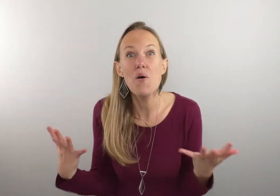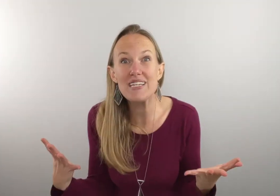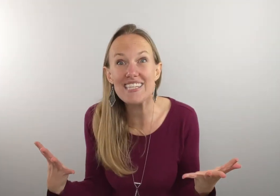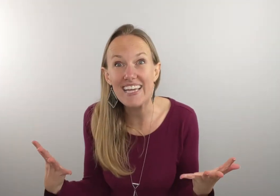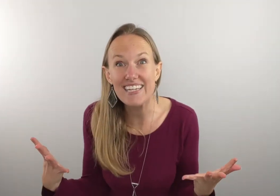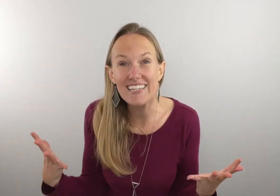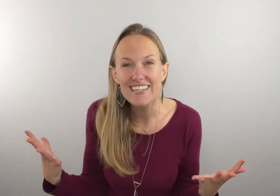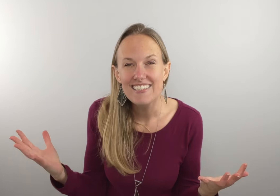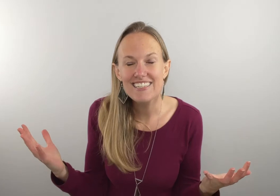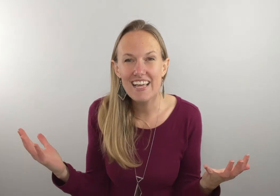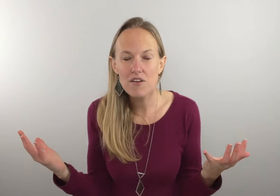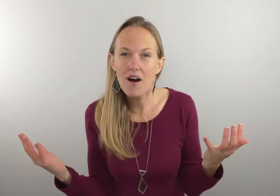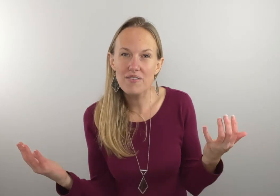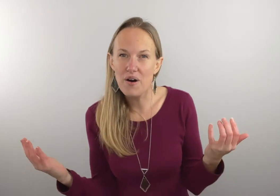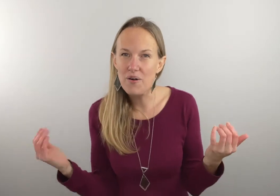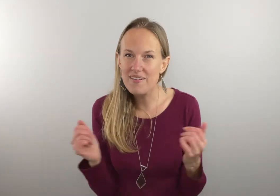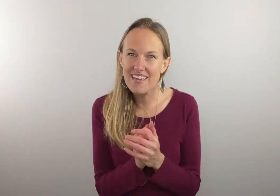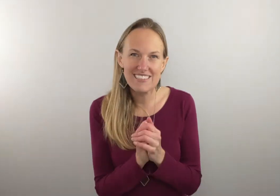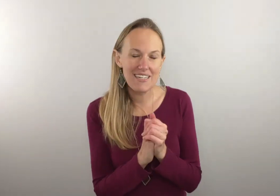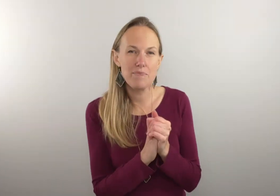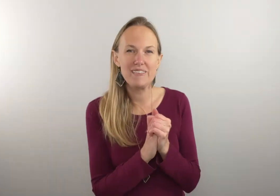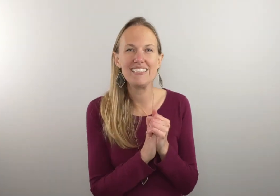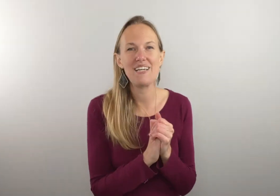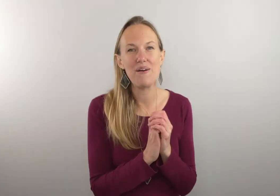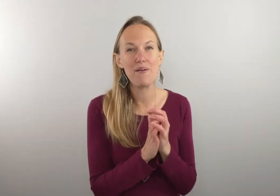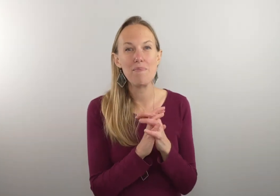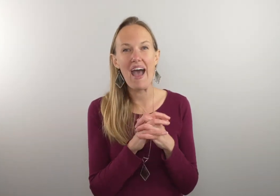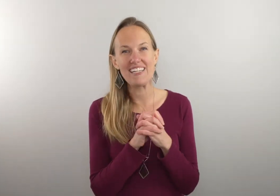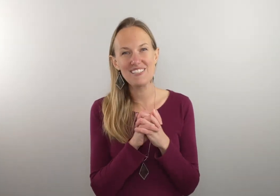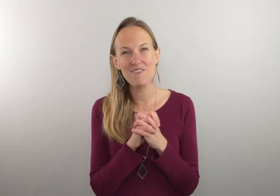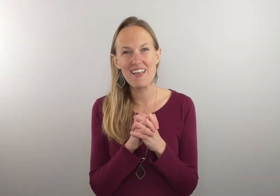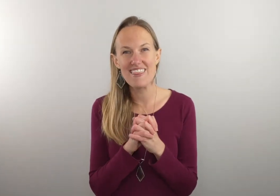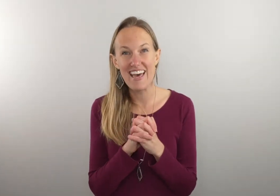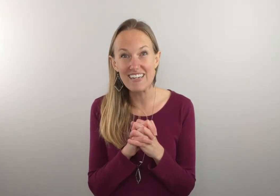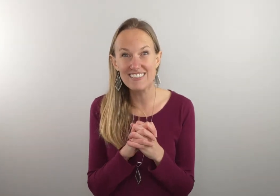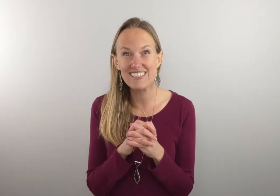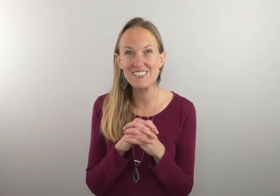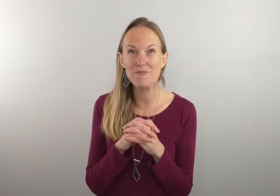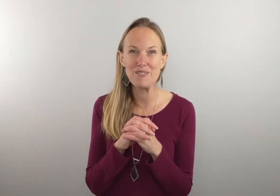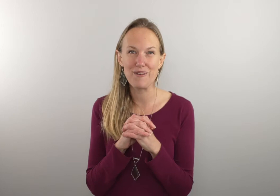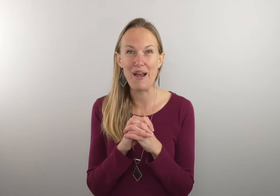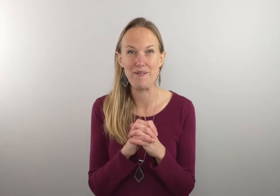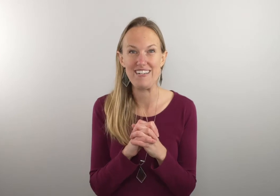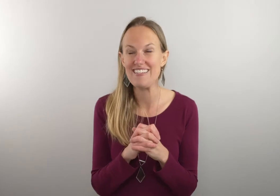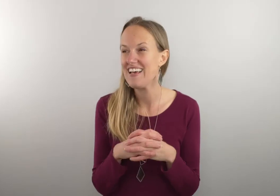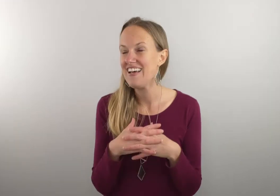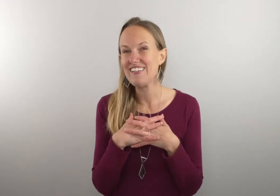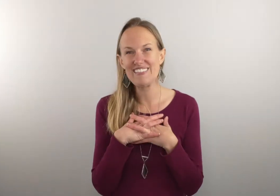excited to let you all know that just a couple days ago we passed 1,000 subscribers so